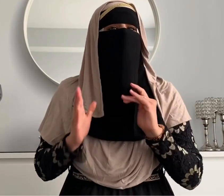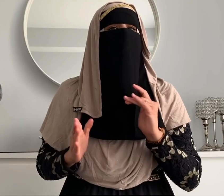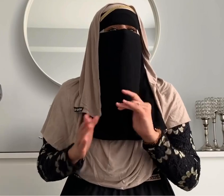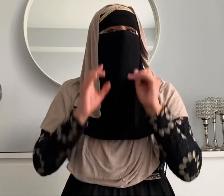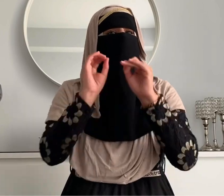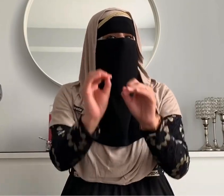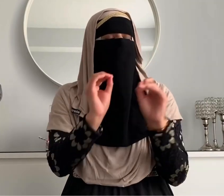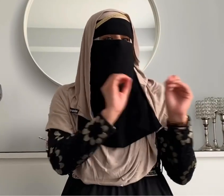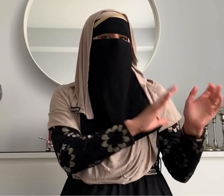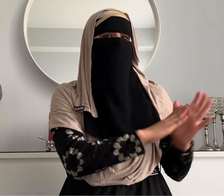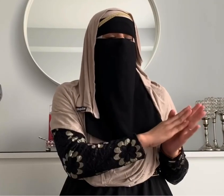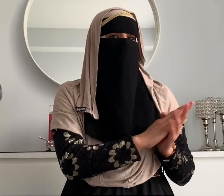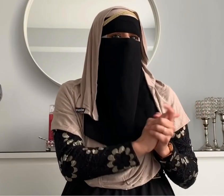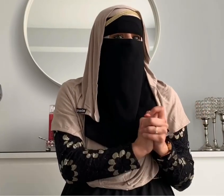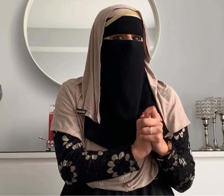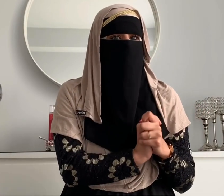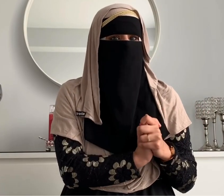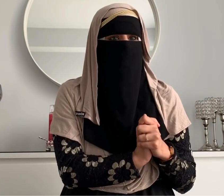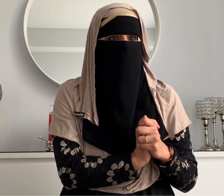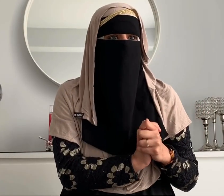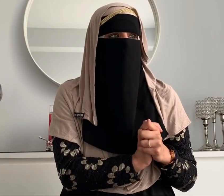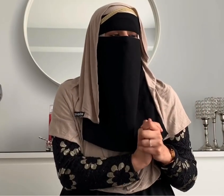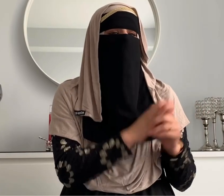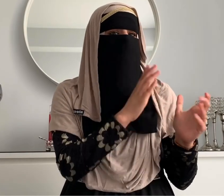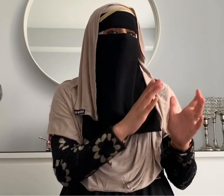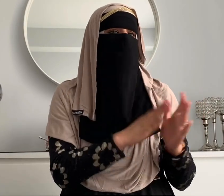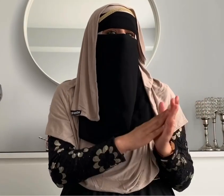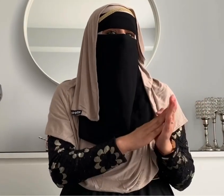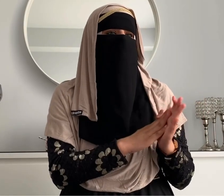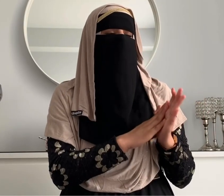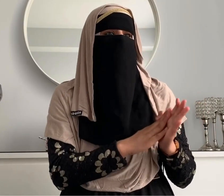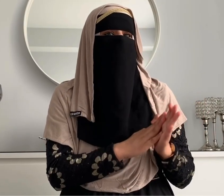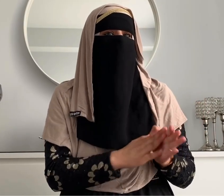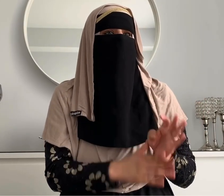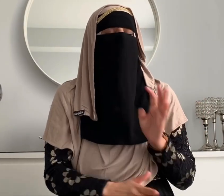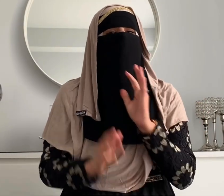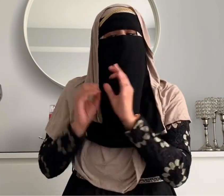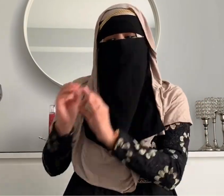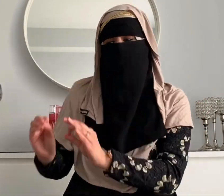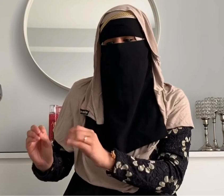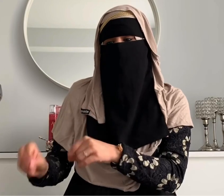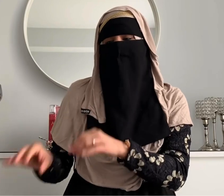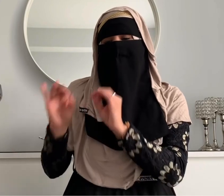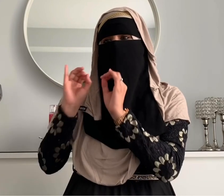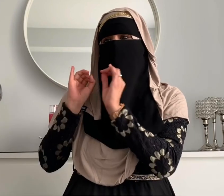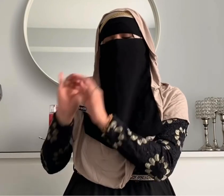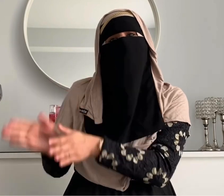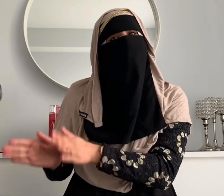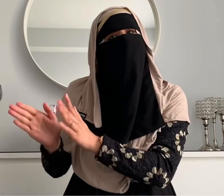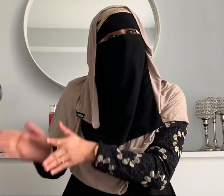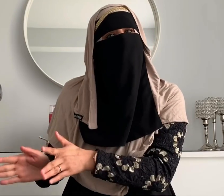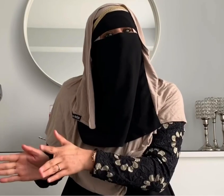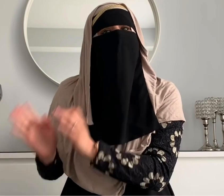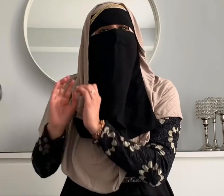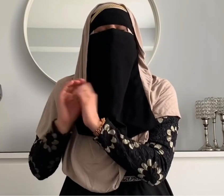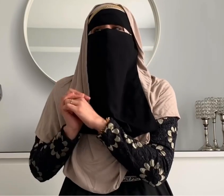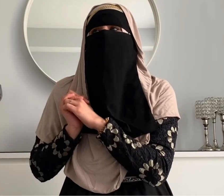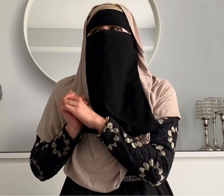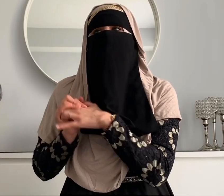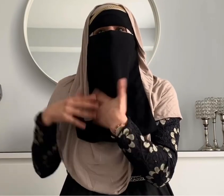language is slightly different from the asl language because the baby sign language has signs that are specific uh to the baby and they're